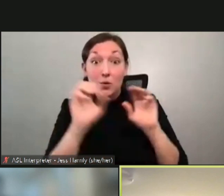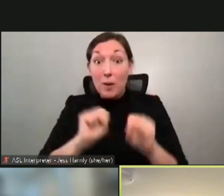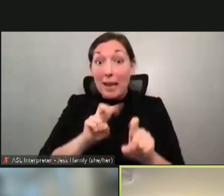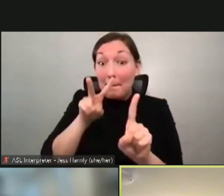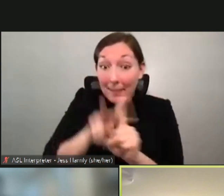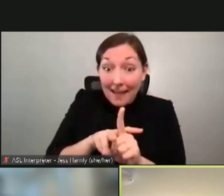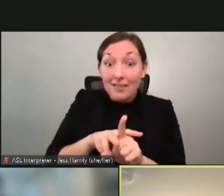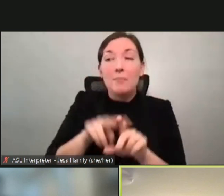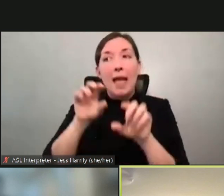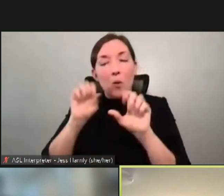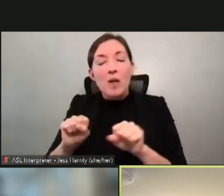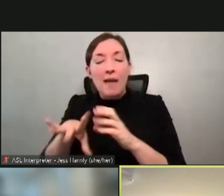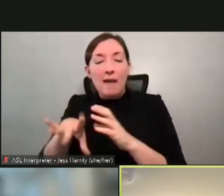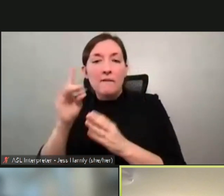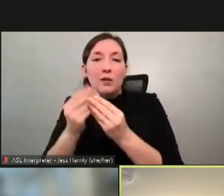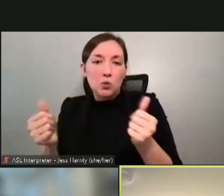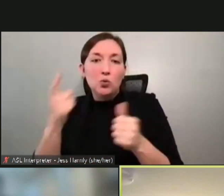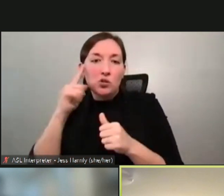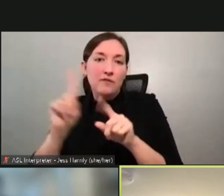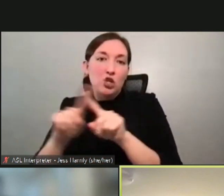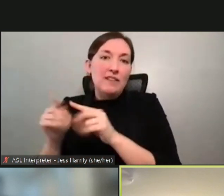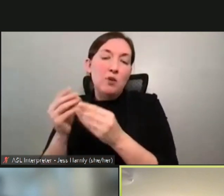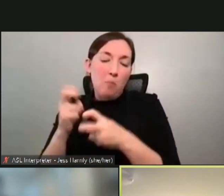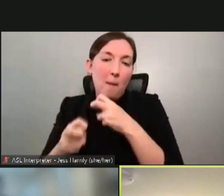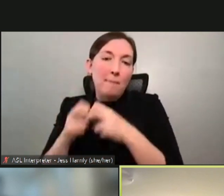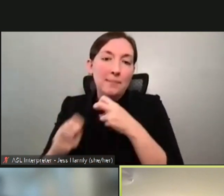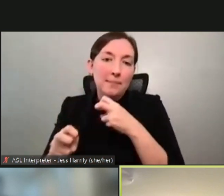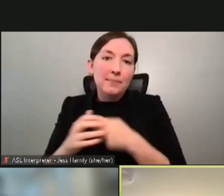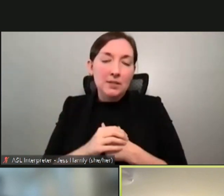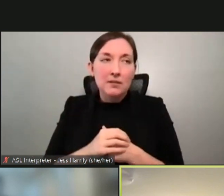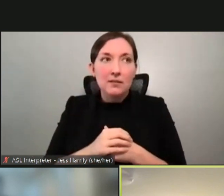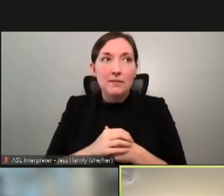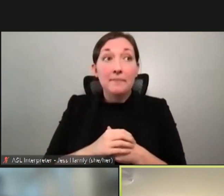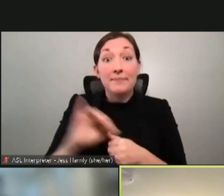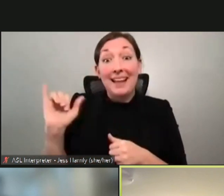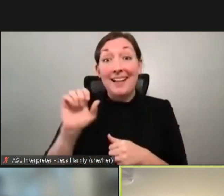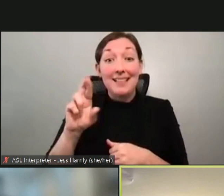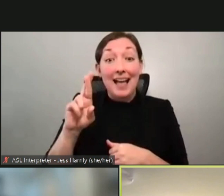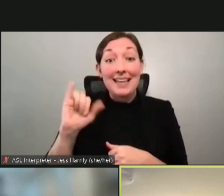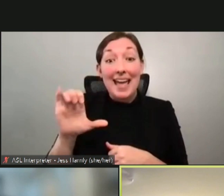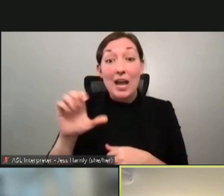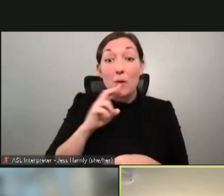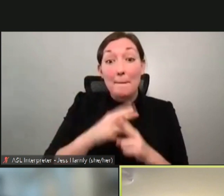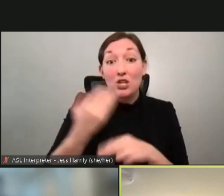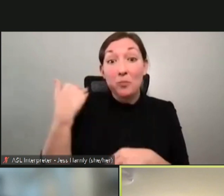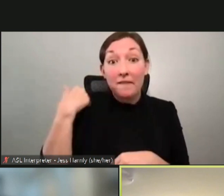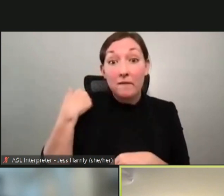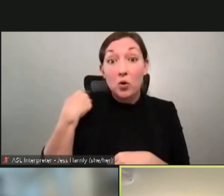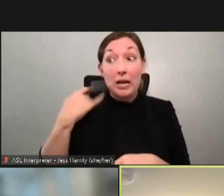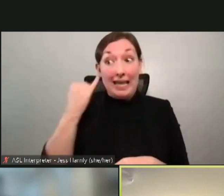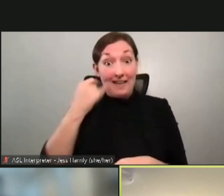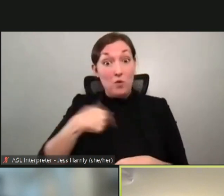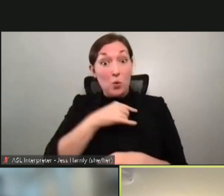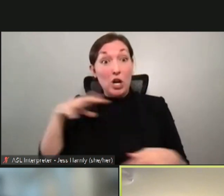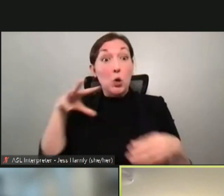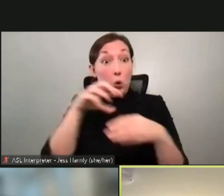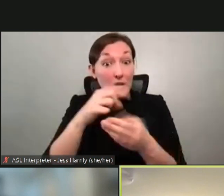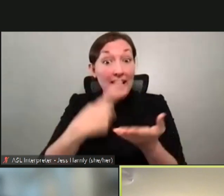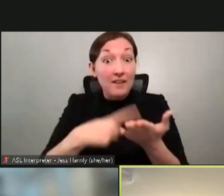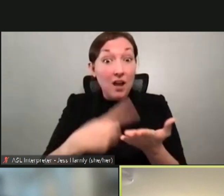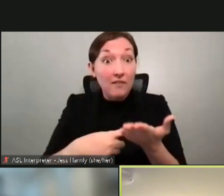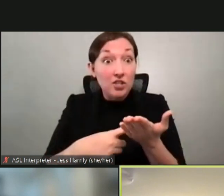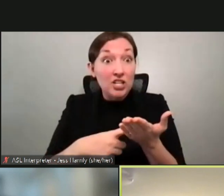find solutions to problems. So as Eric said before, as long as we are part of the conversation, I think we are doing a great job.